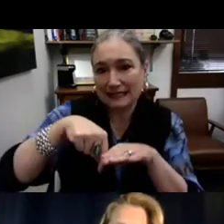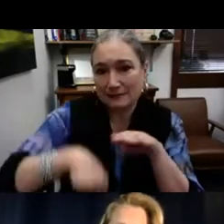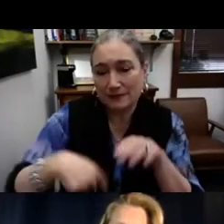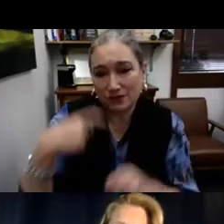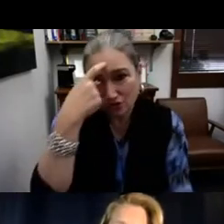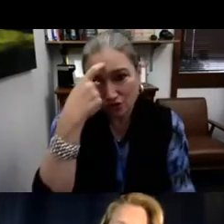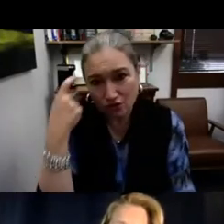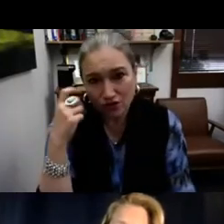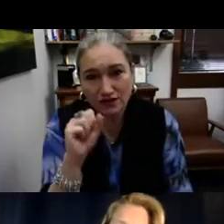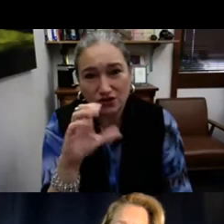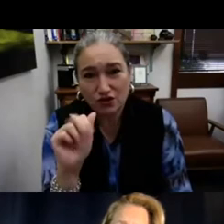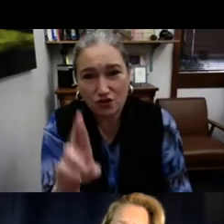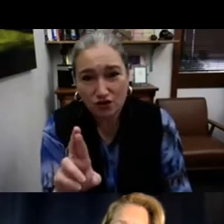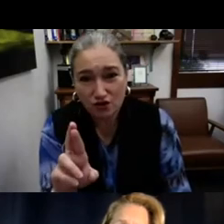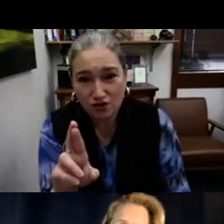artist.